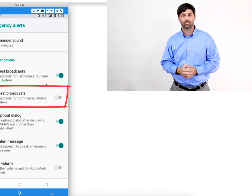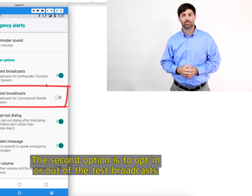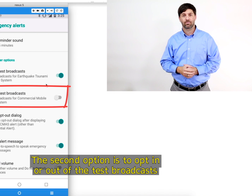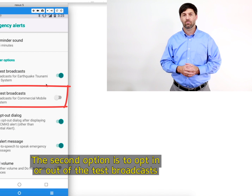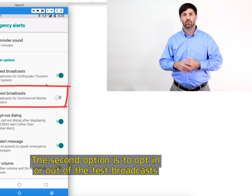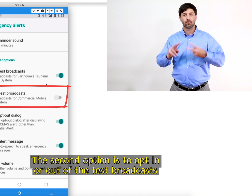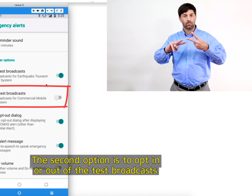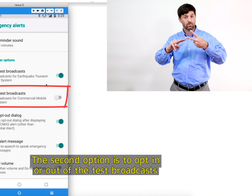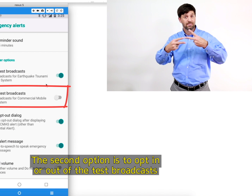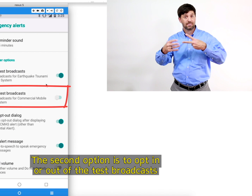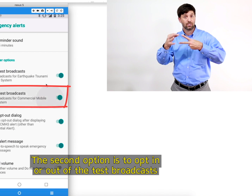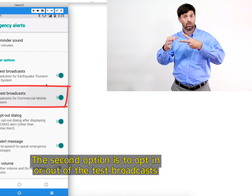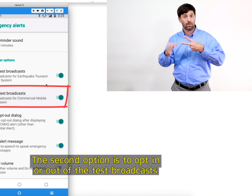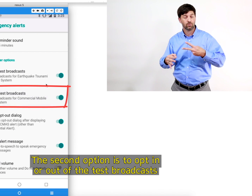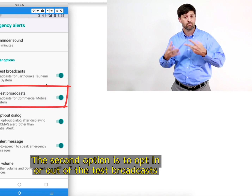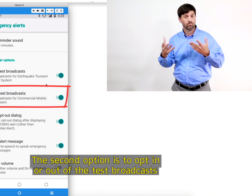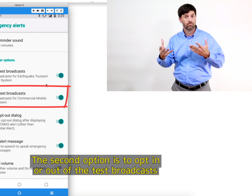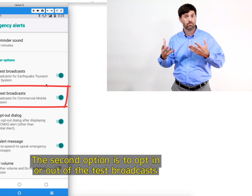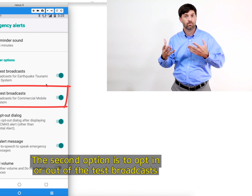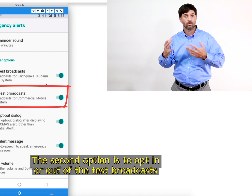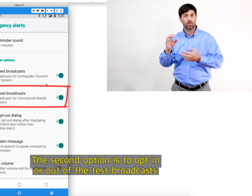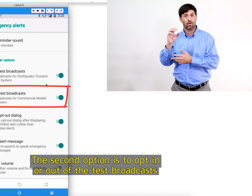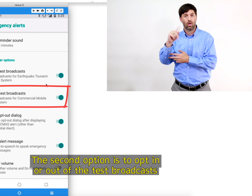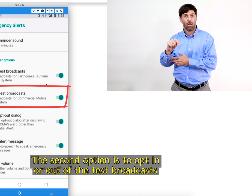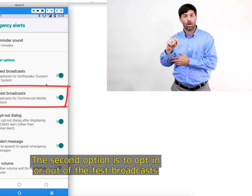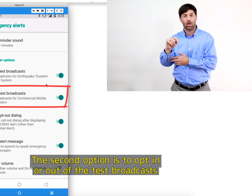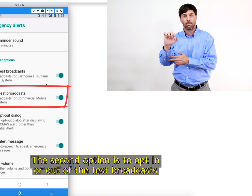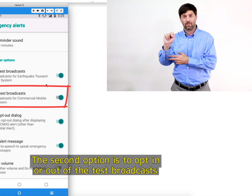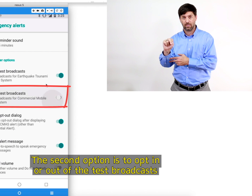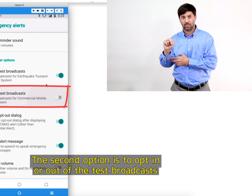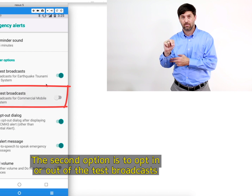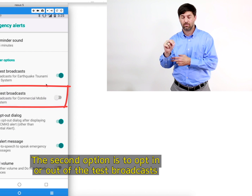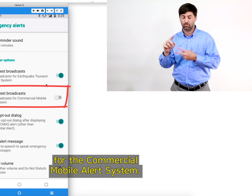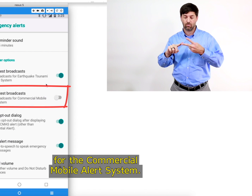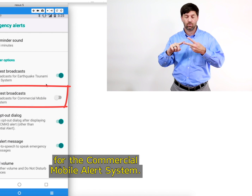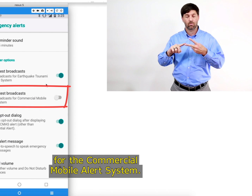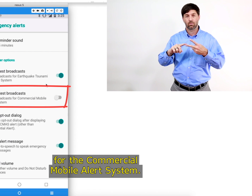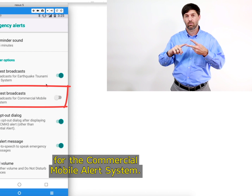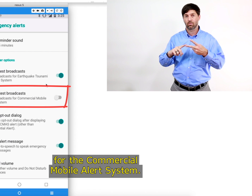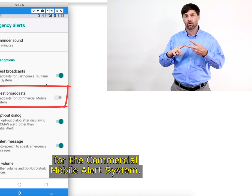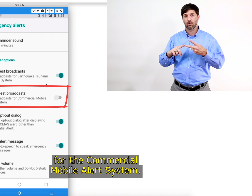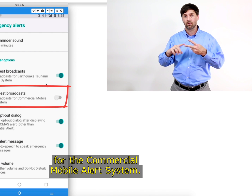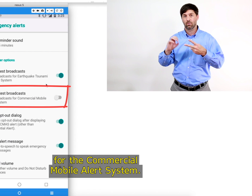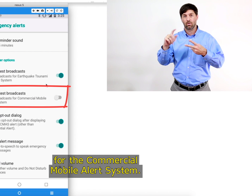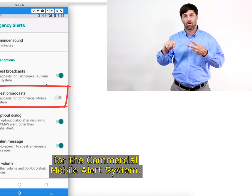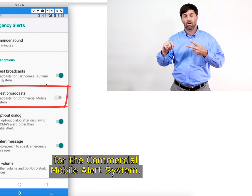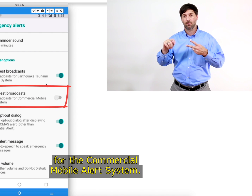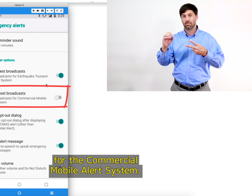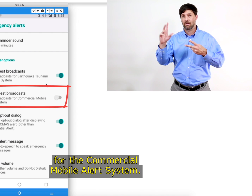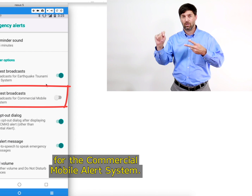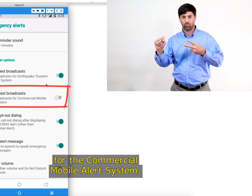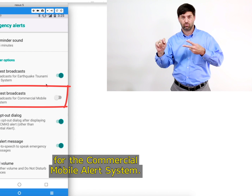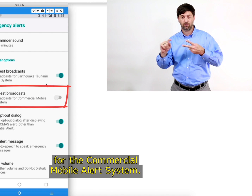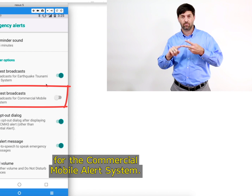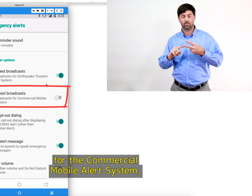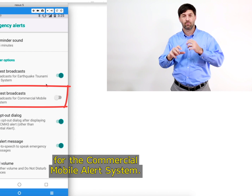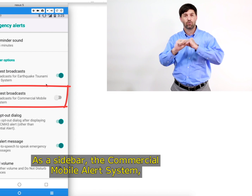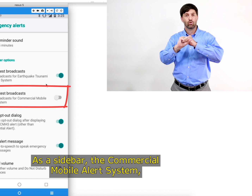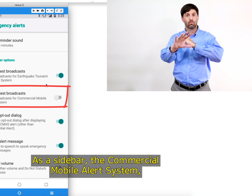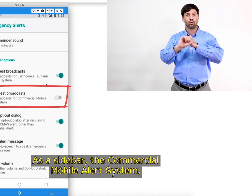The second option is to opt in or out of test broadcasts for the commercial mobile alert system. As